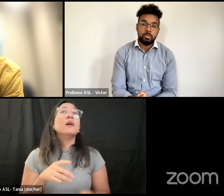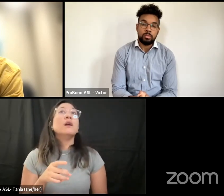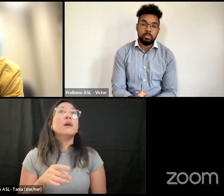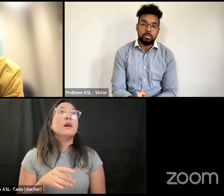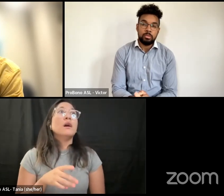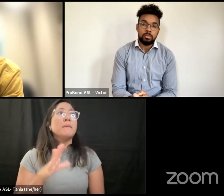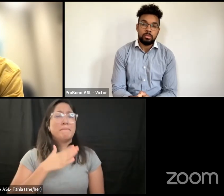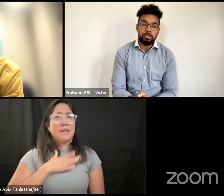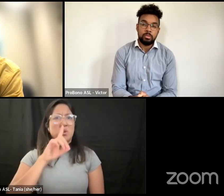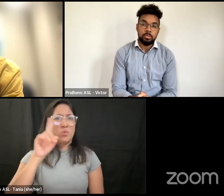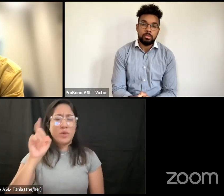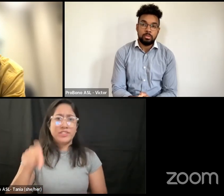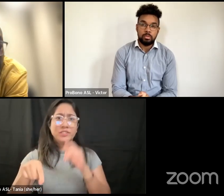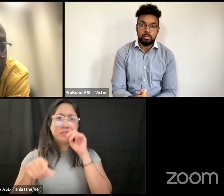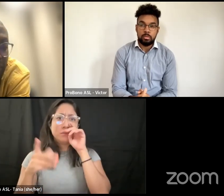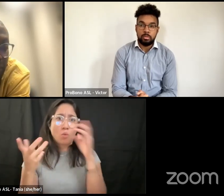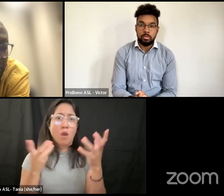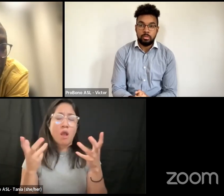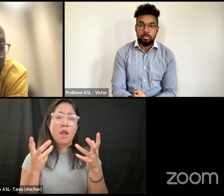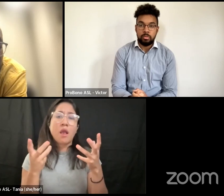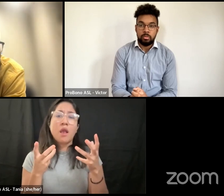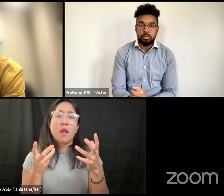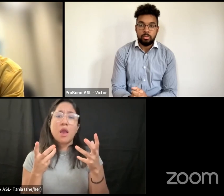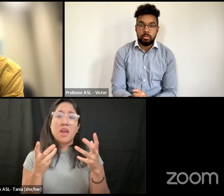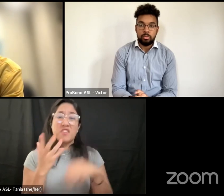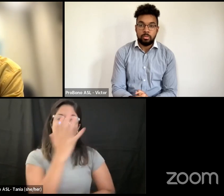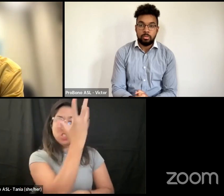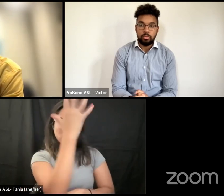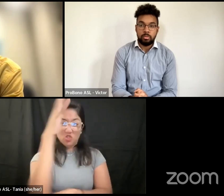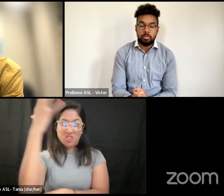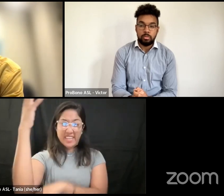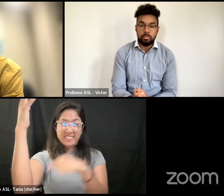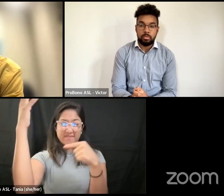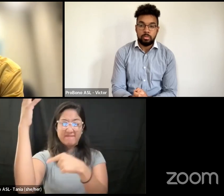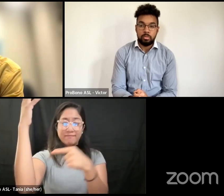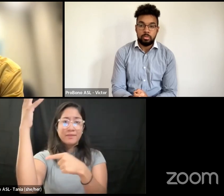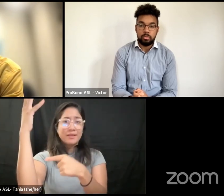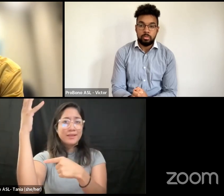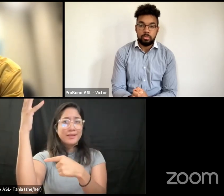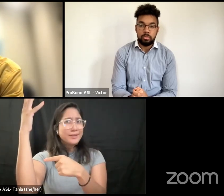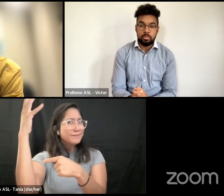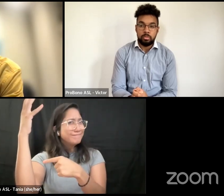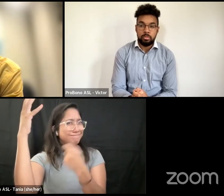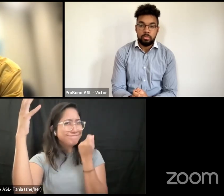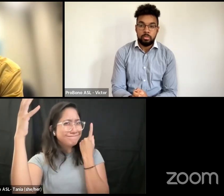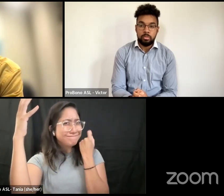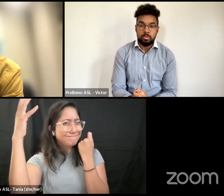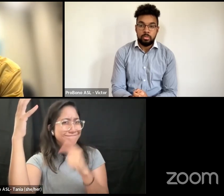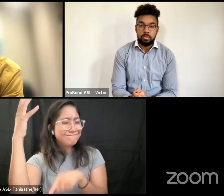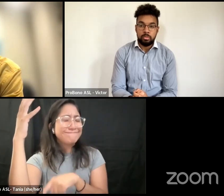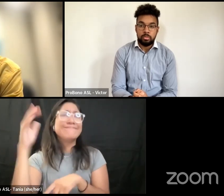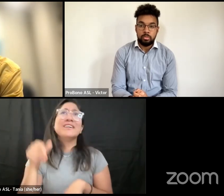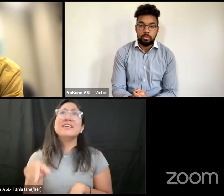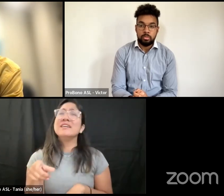also the kinds of things uh trees that are being planted some of them are not even um